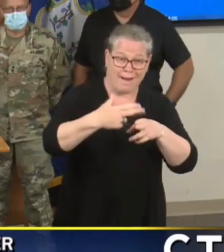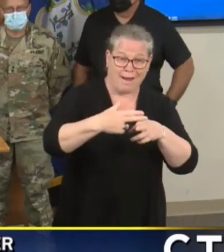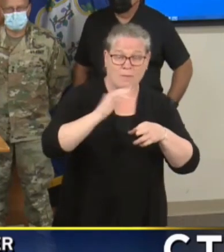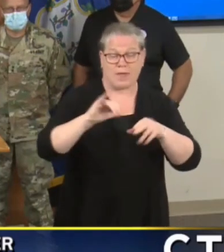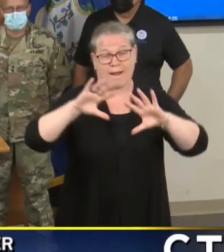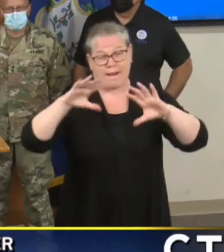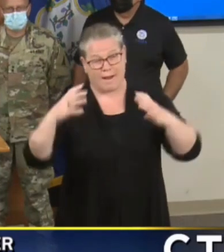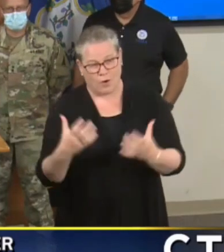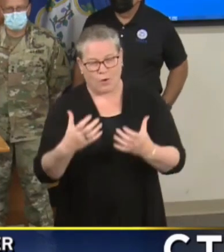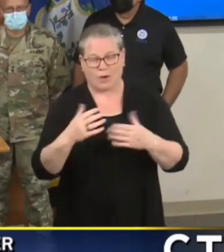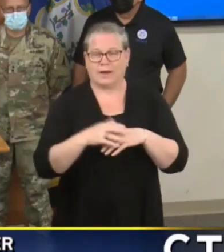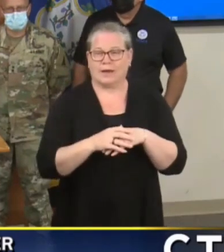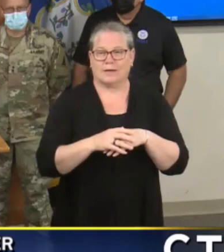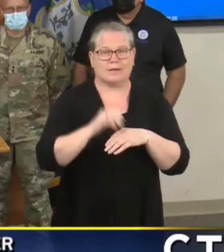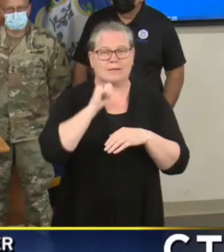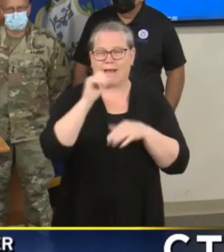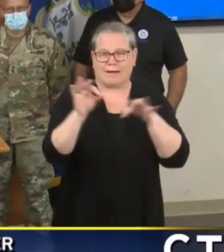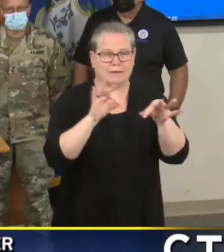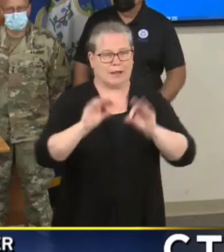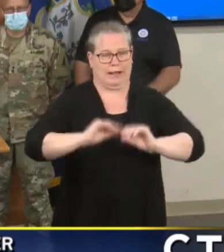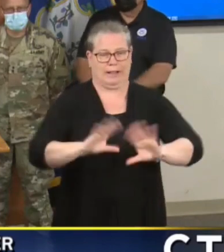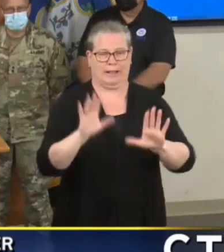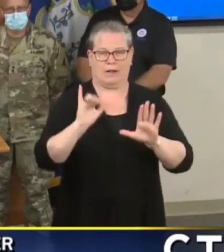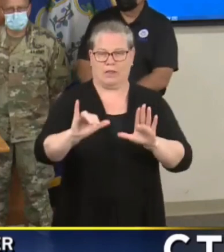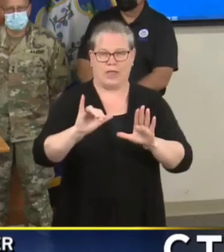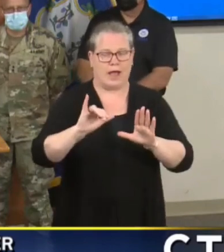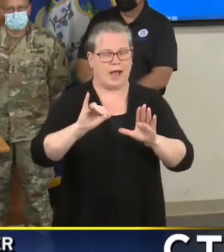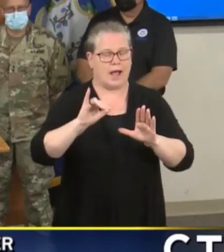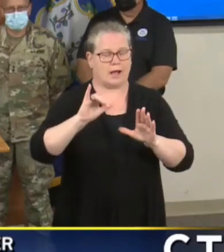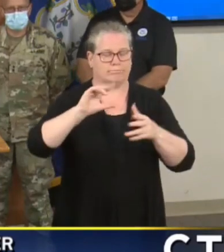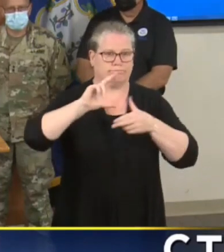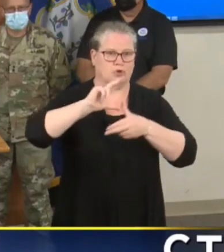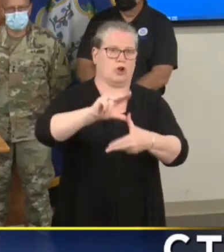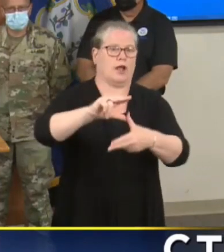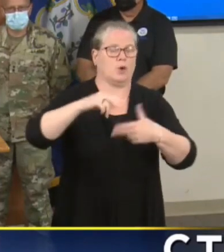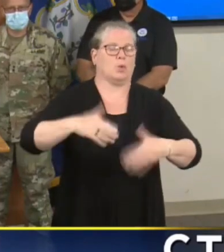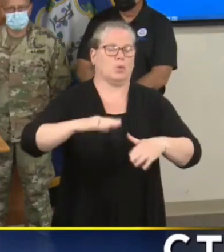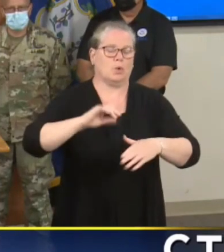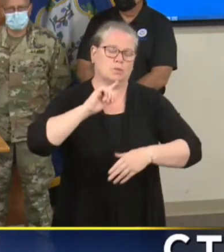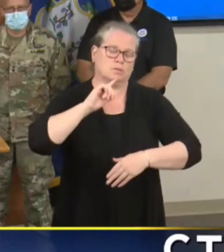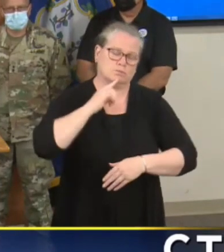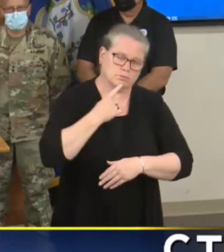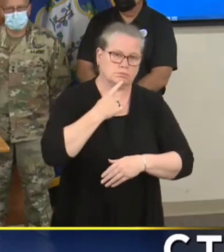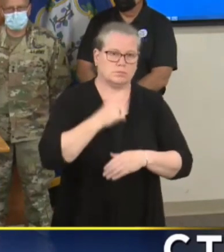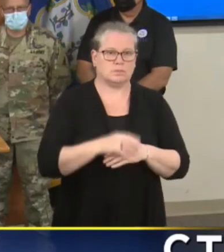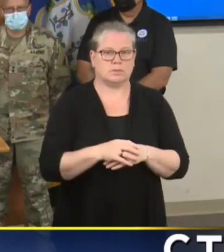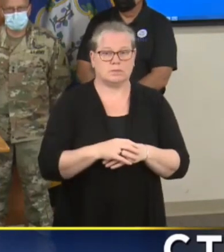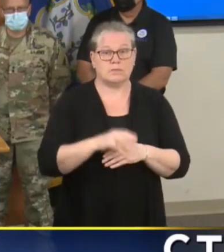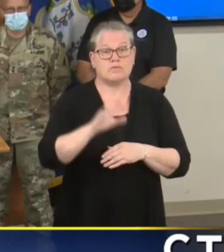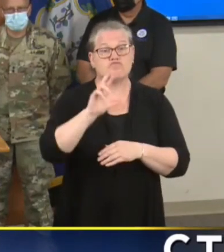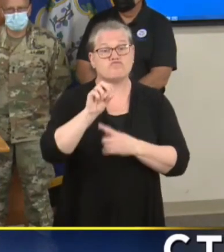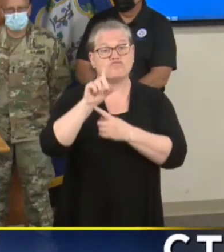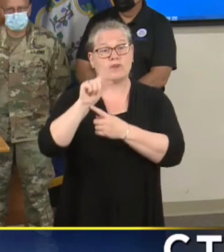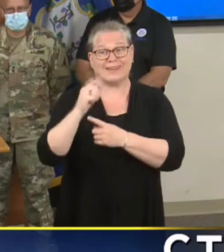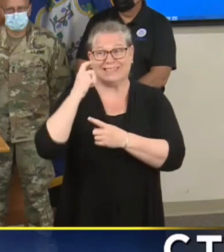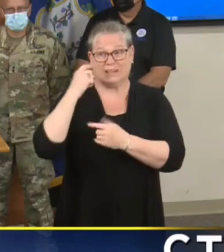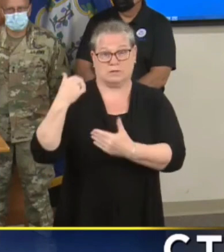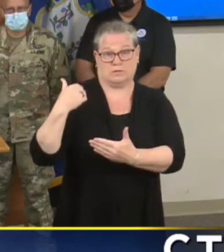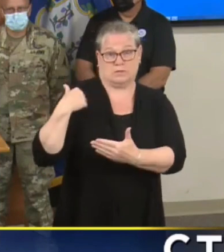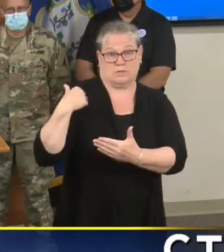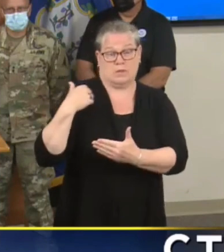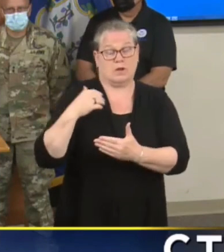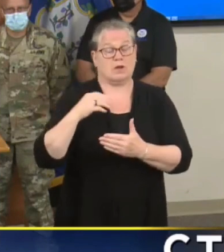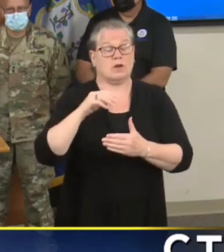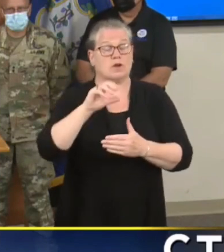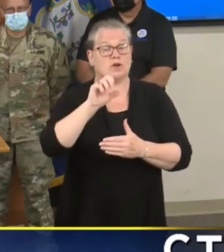severity of what this storm could represent. Brenda just reminded me that superstorm standing was not even a category one